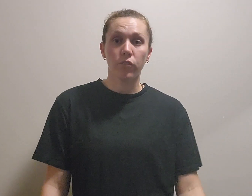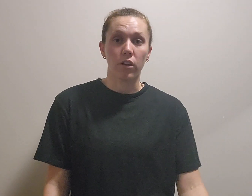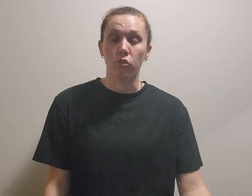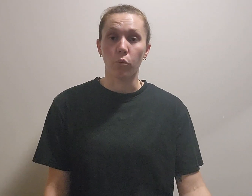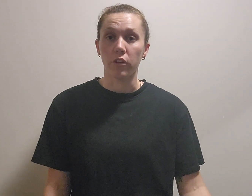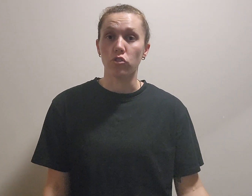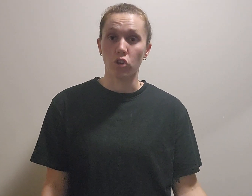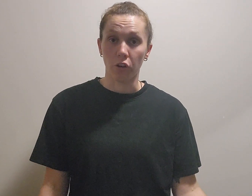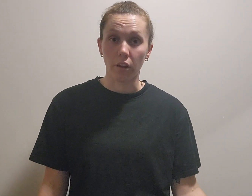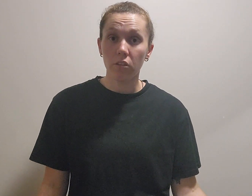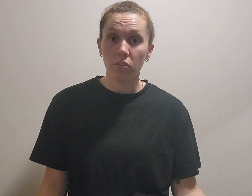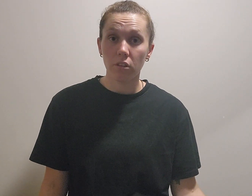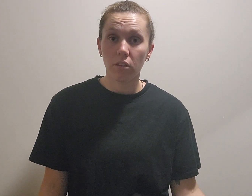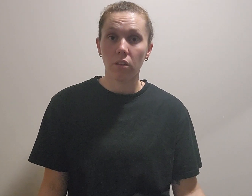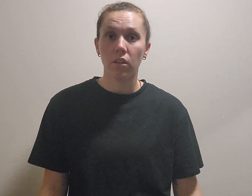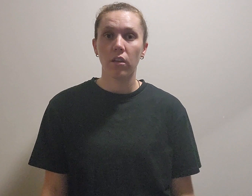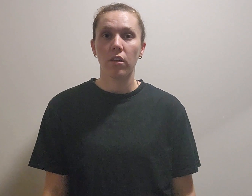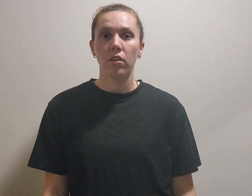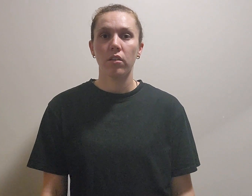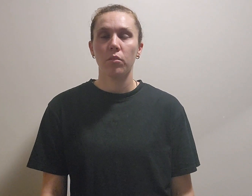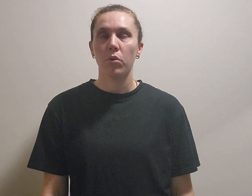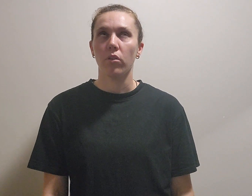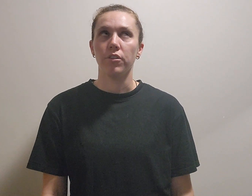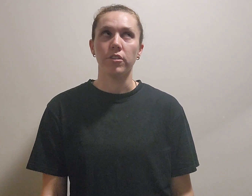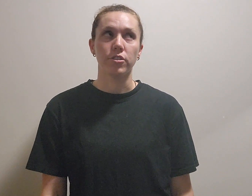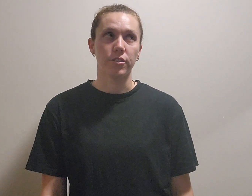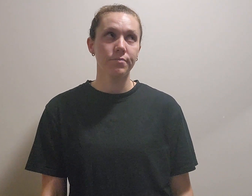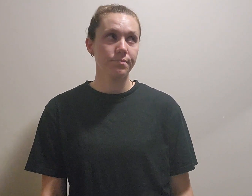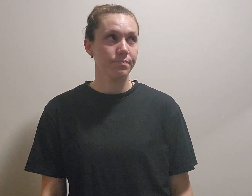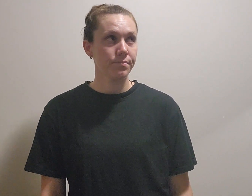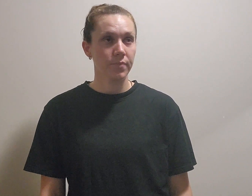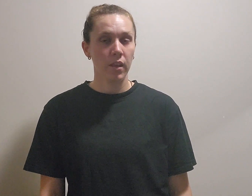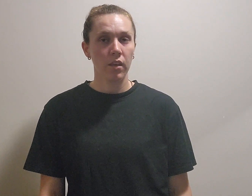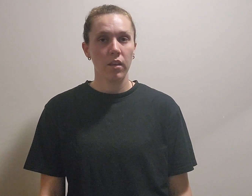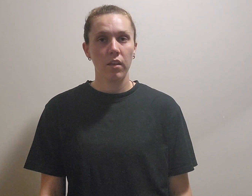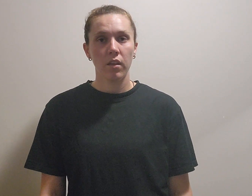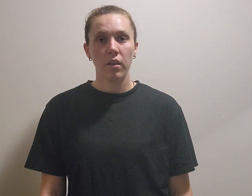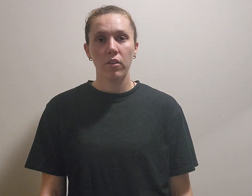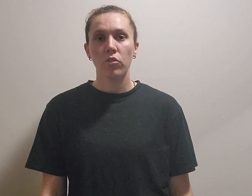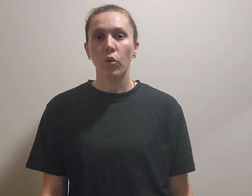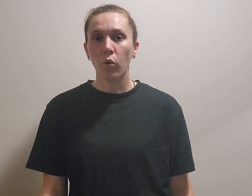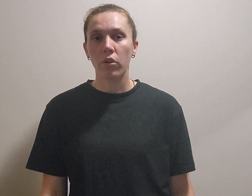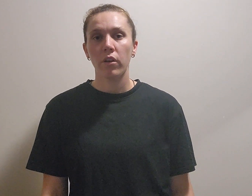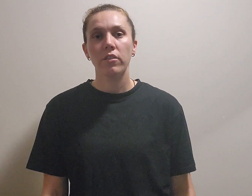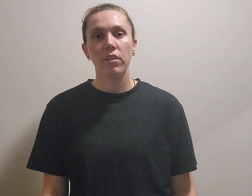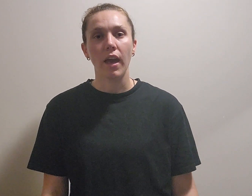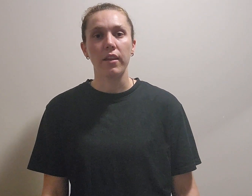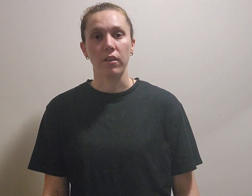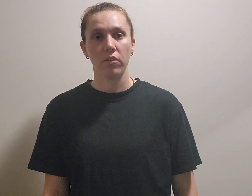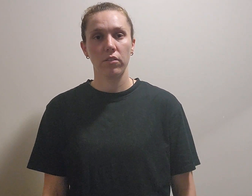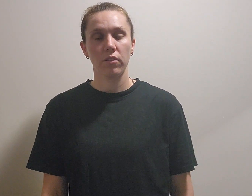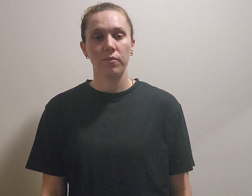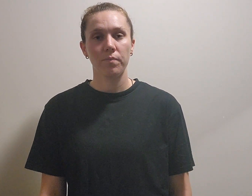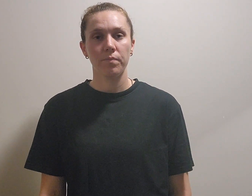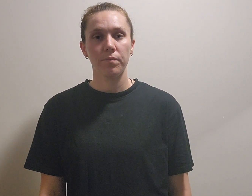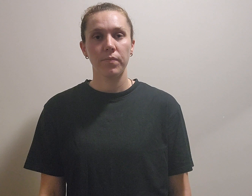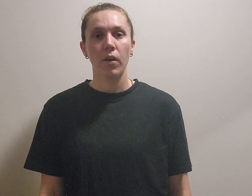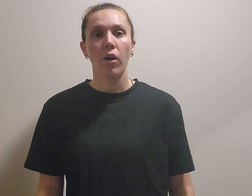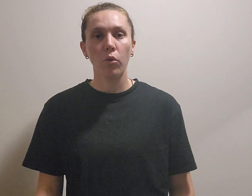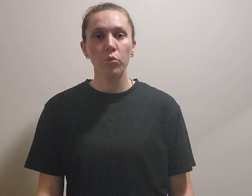fucking do it journalist. Politician. Talk to the addicts. Hold